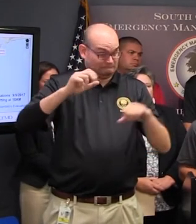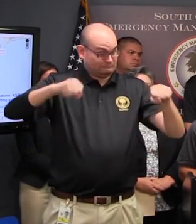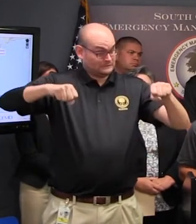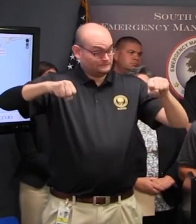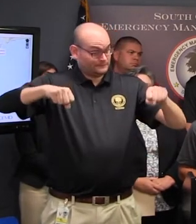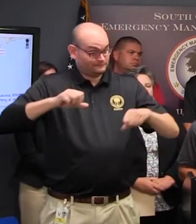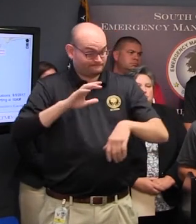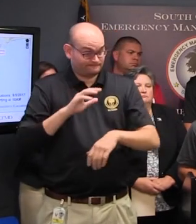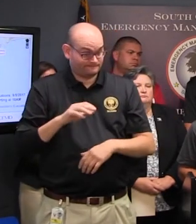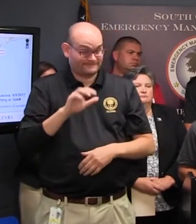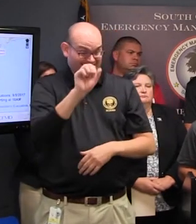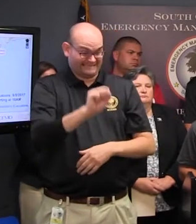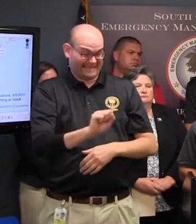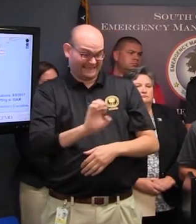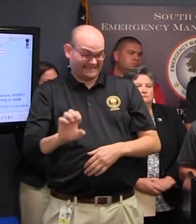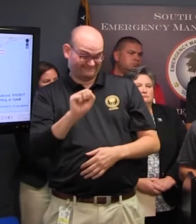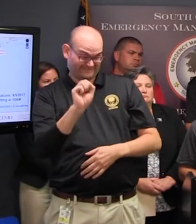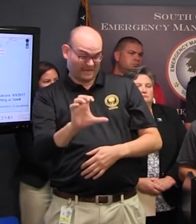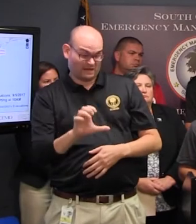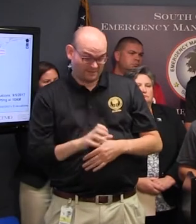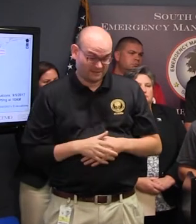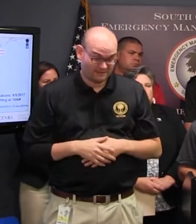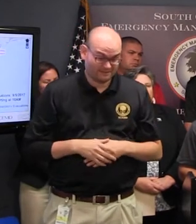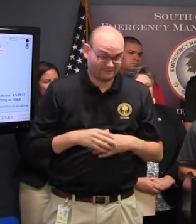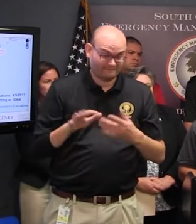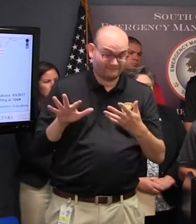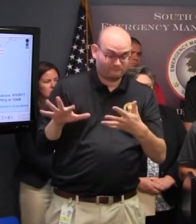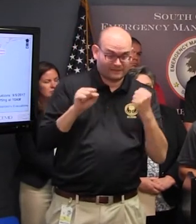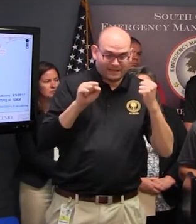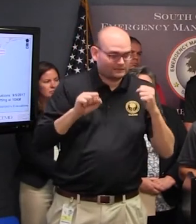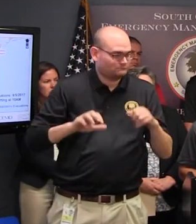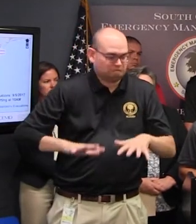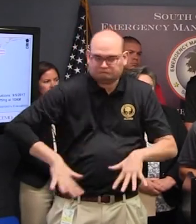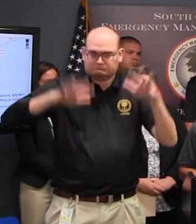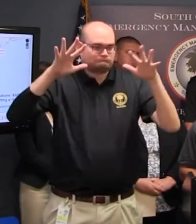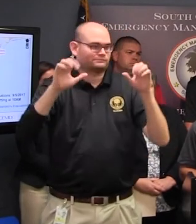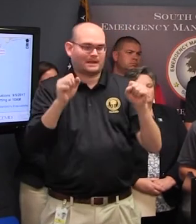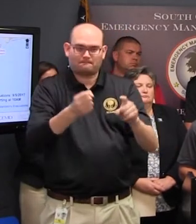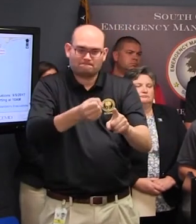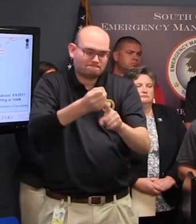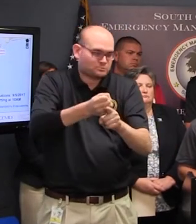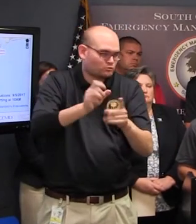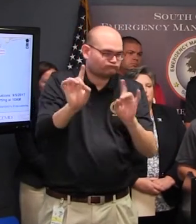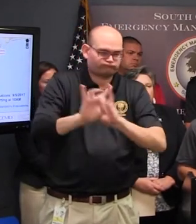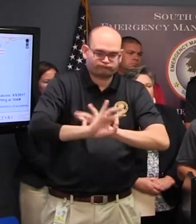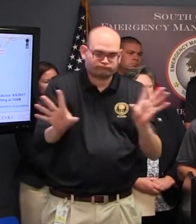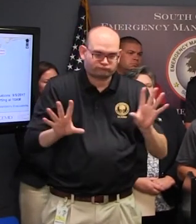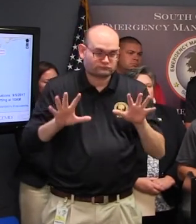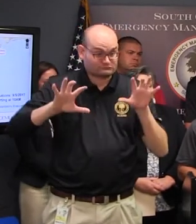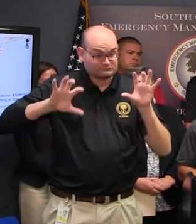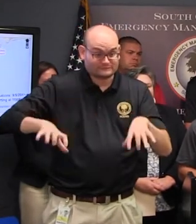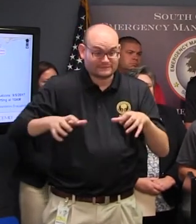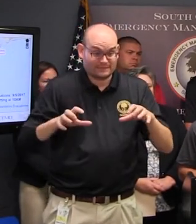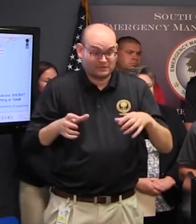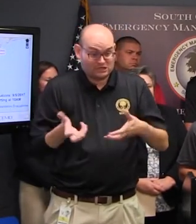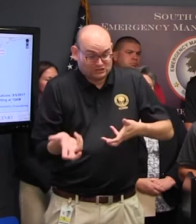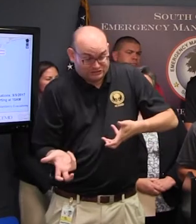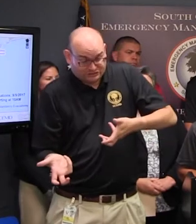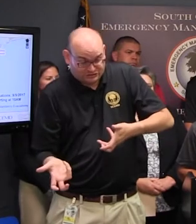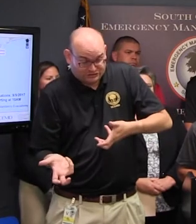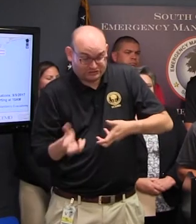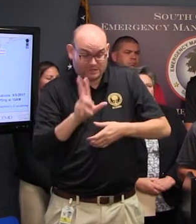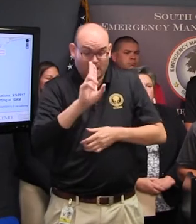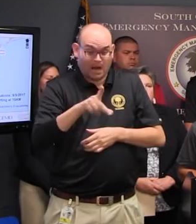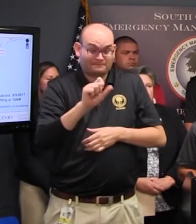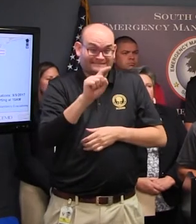This could result in some flash flooding especially in some of the mountainous terrain in the upstate of South Carolina and then rivers again could still